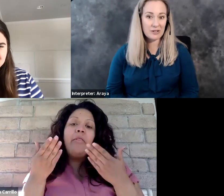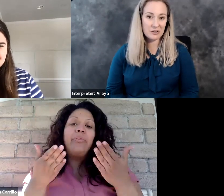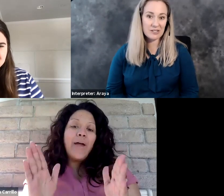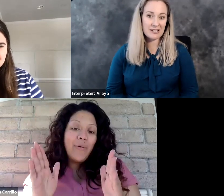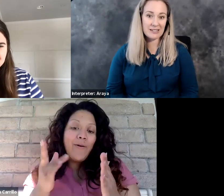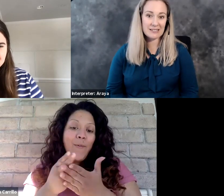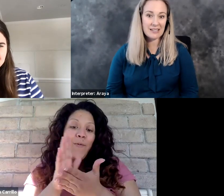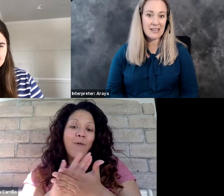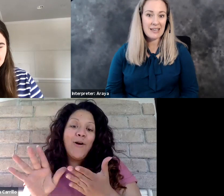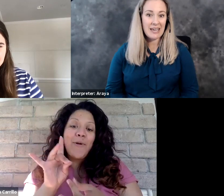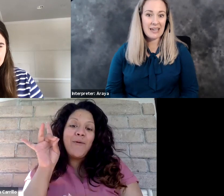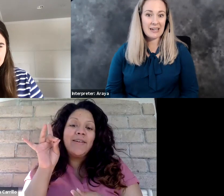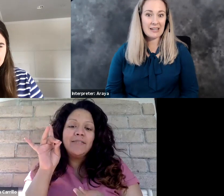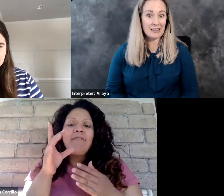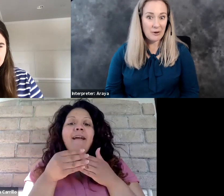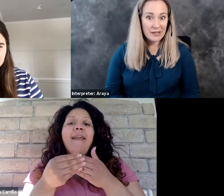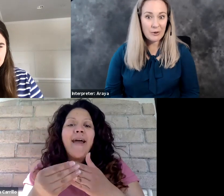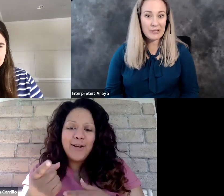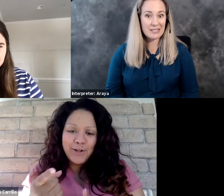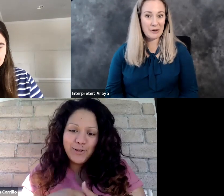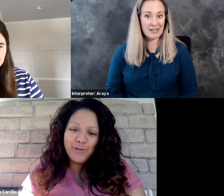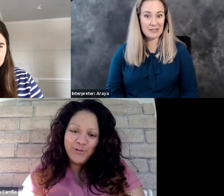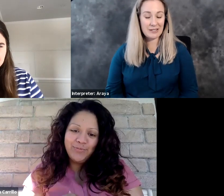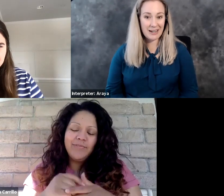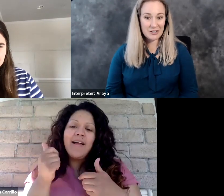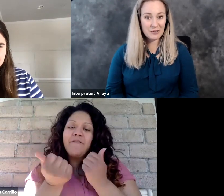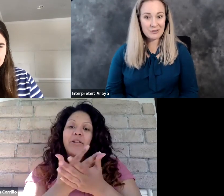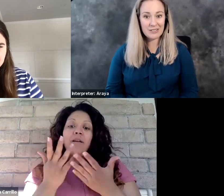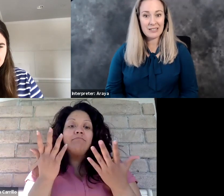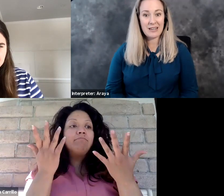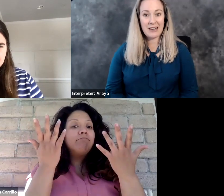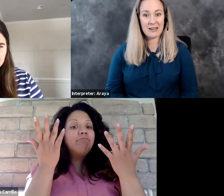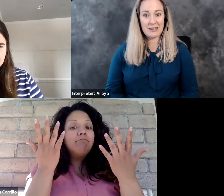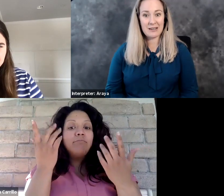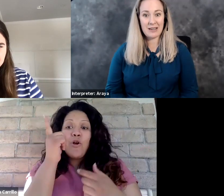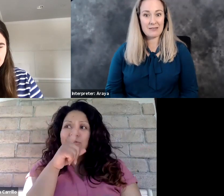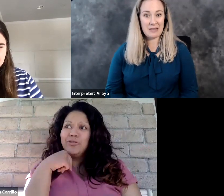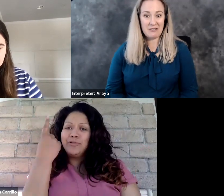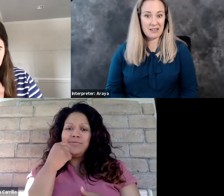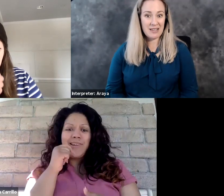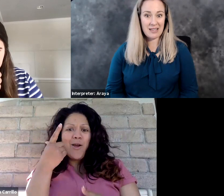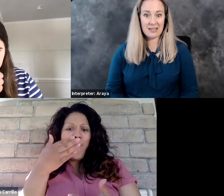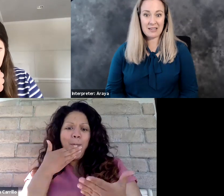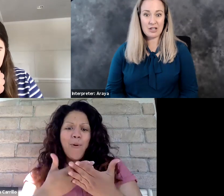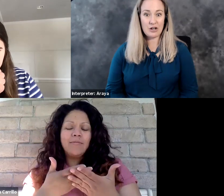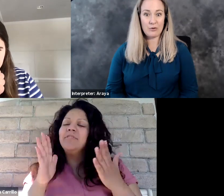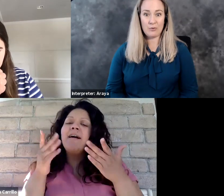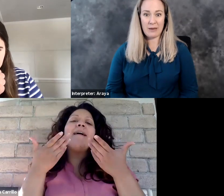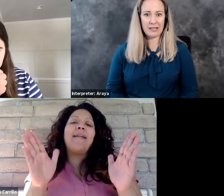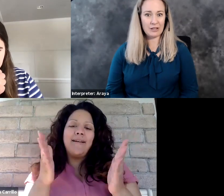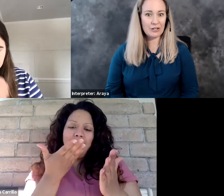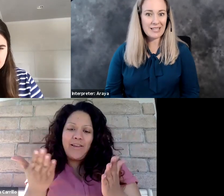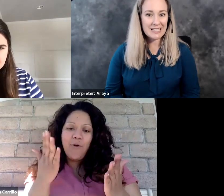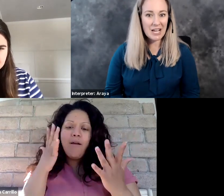when we don't understand it and allowing the Holy spirit to guide you, uh, that everything, you know,